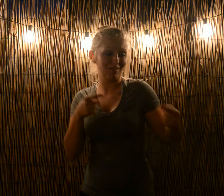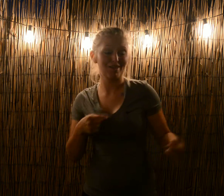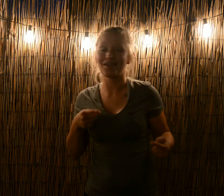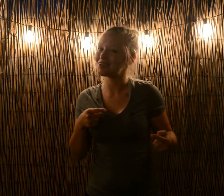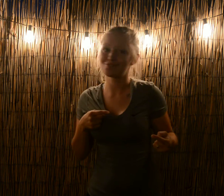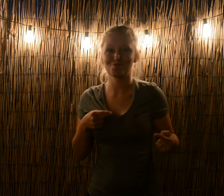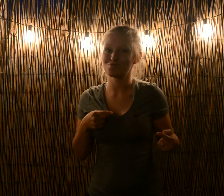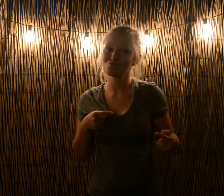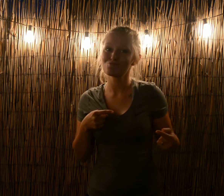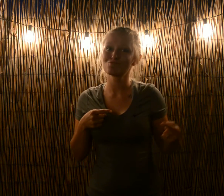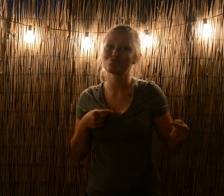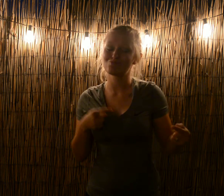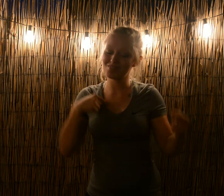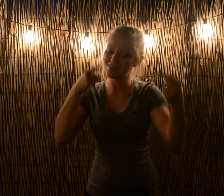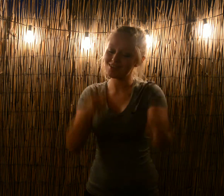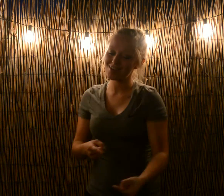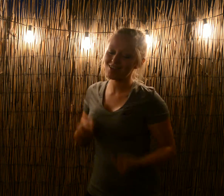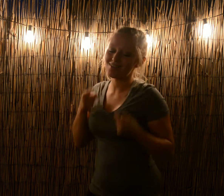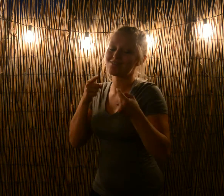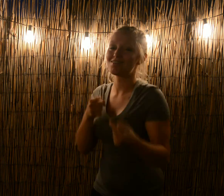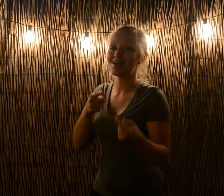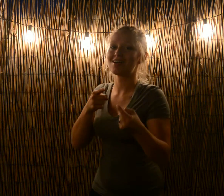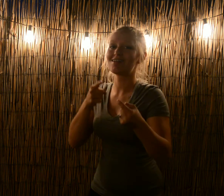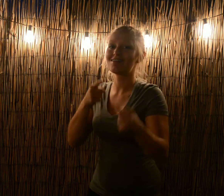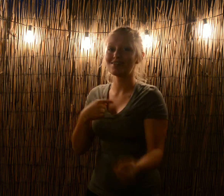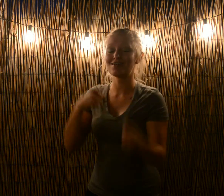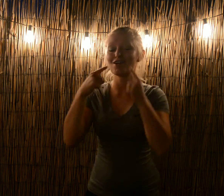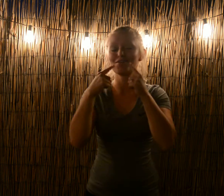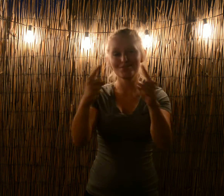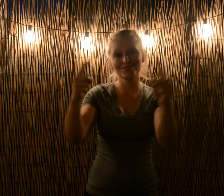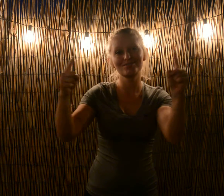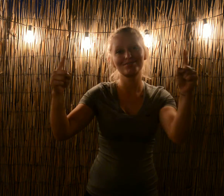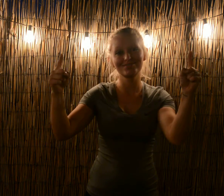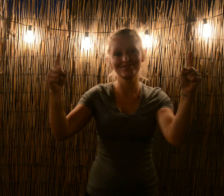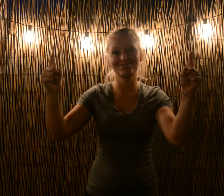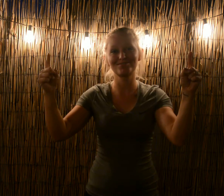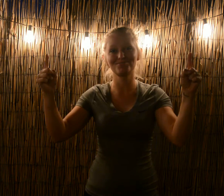I'll fight it, I'll fight it I will transform